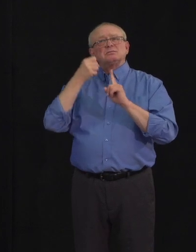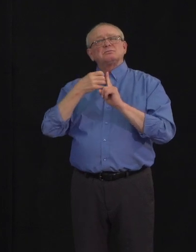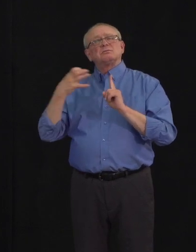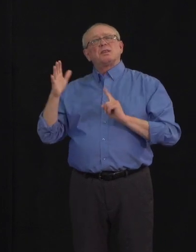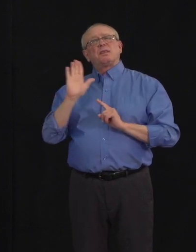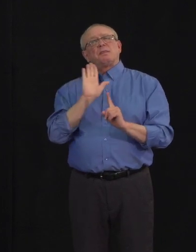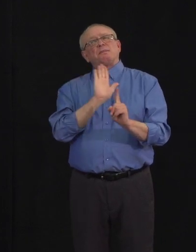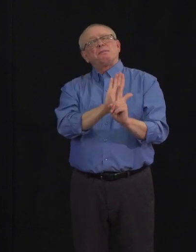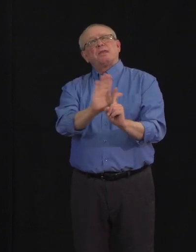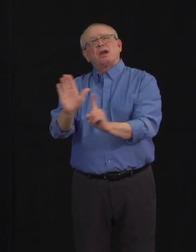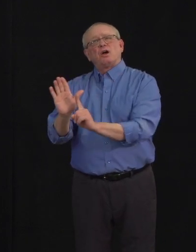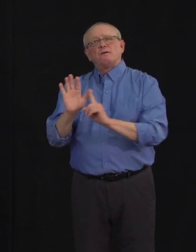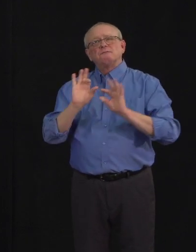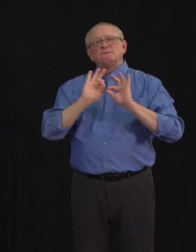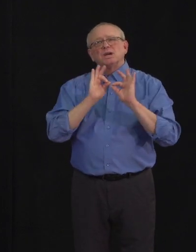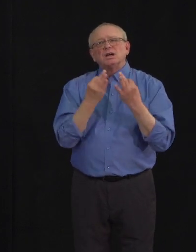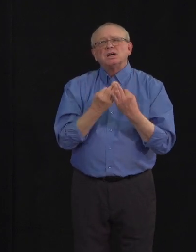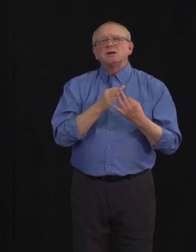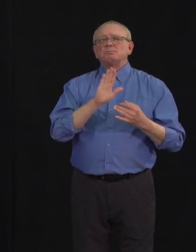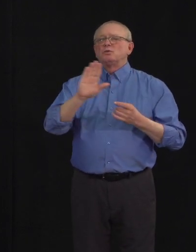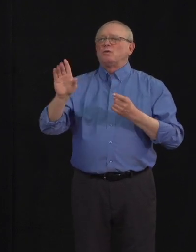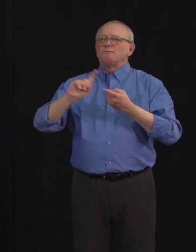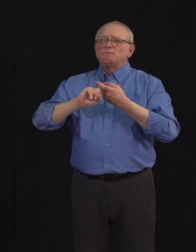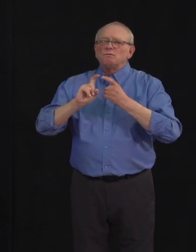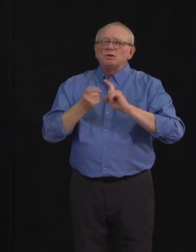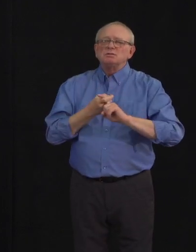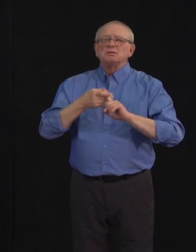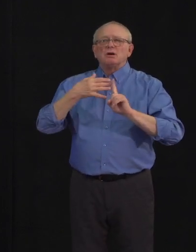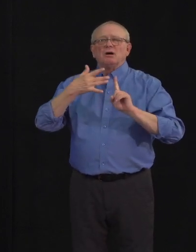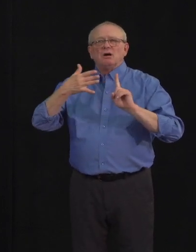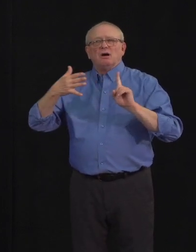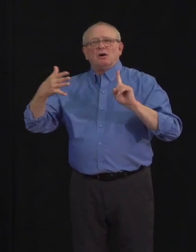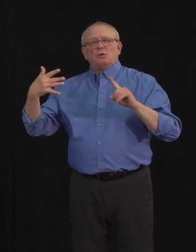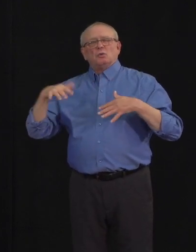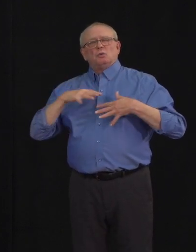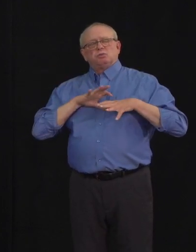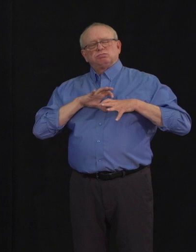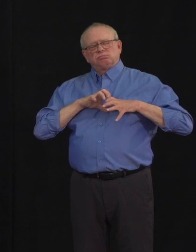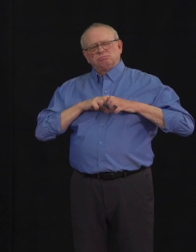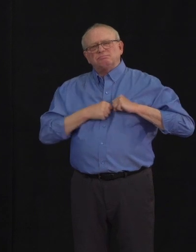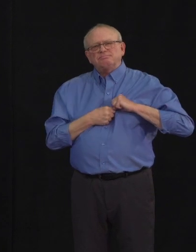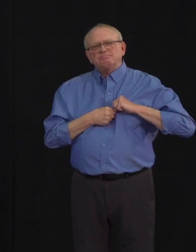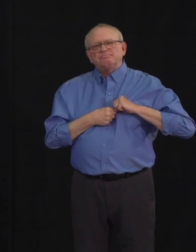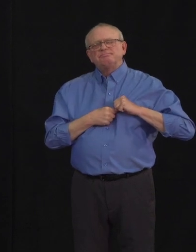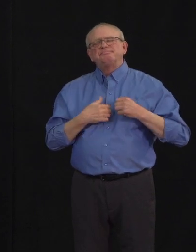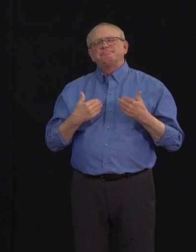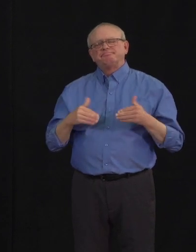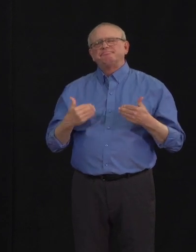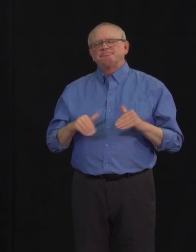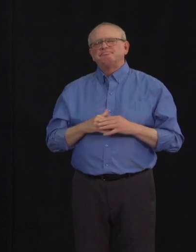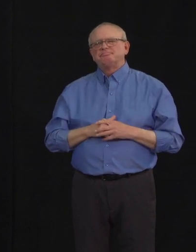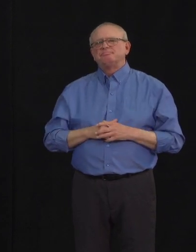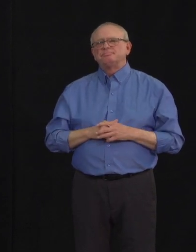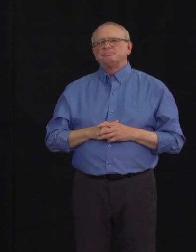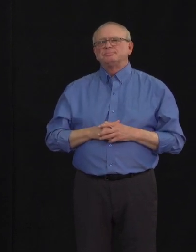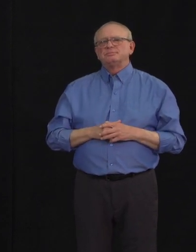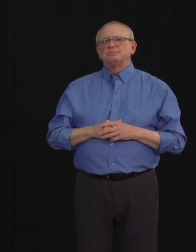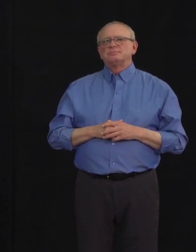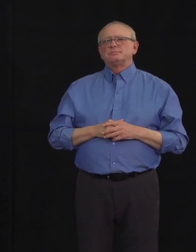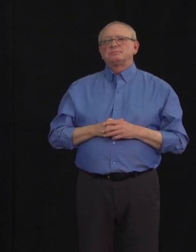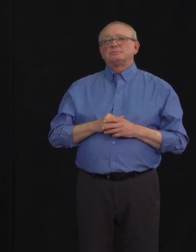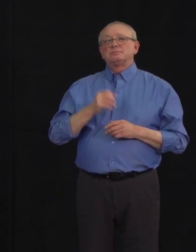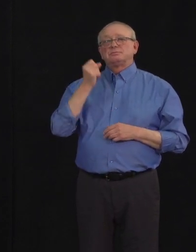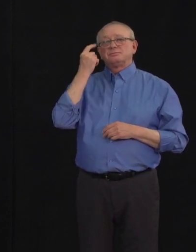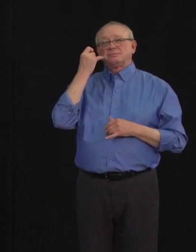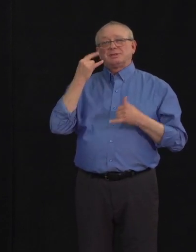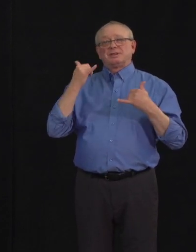all those affected by the recent loss of a loved one from any cause. We are forced to grieve differently in this time